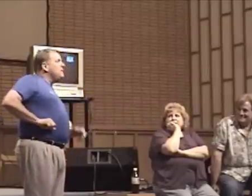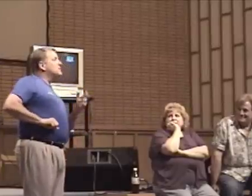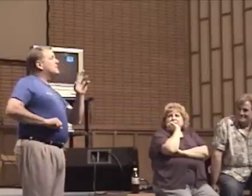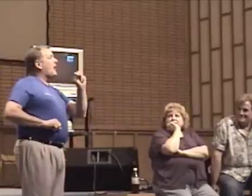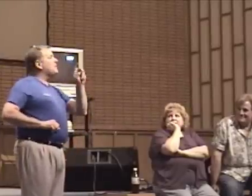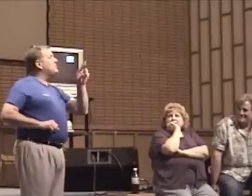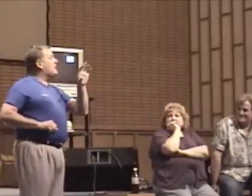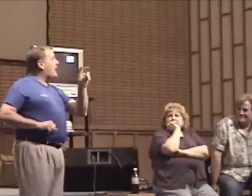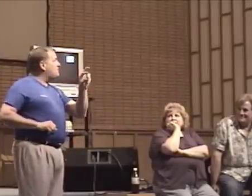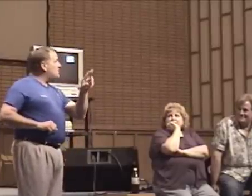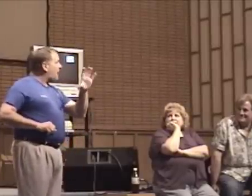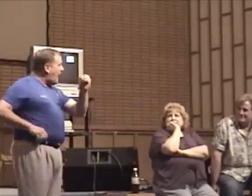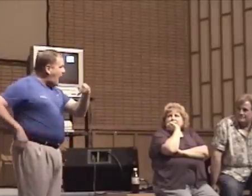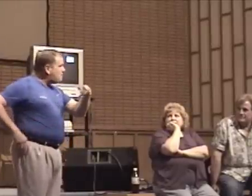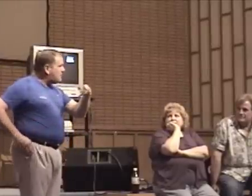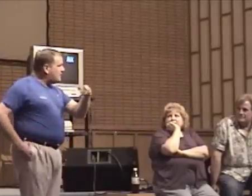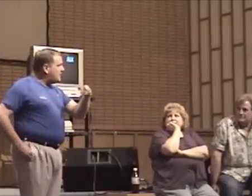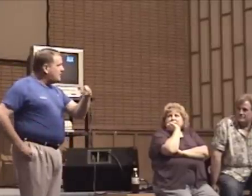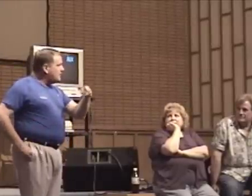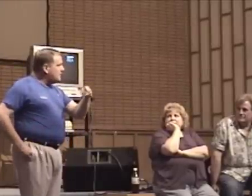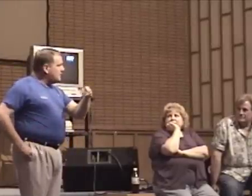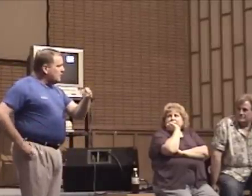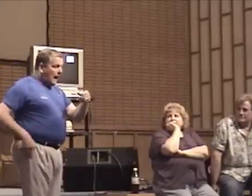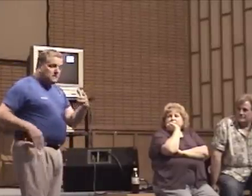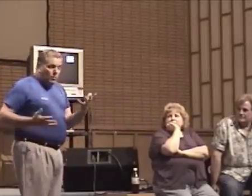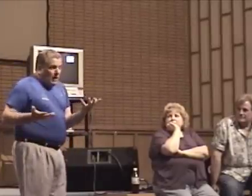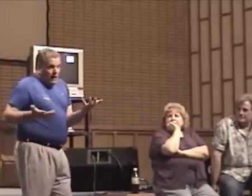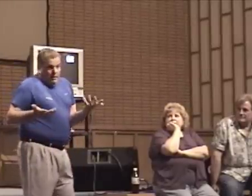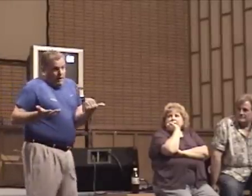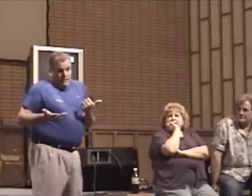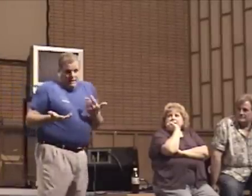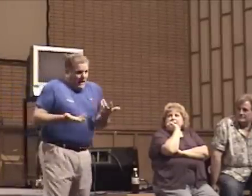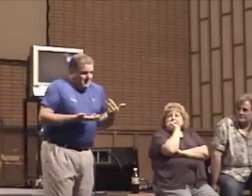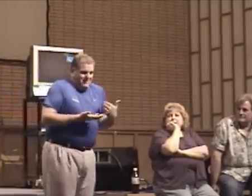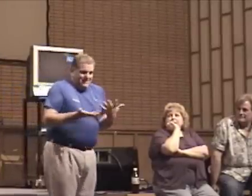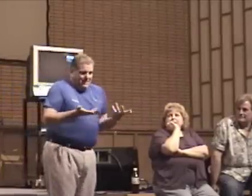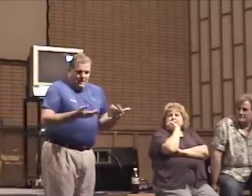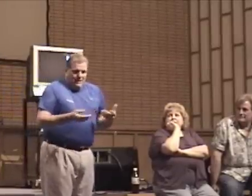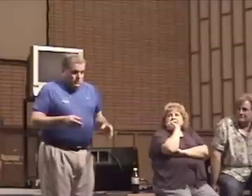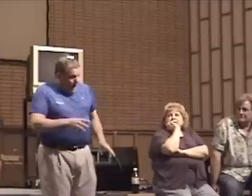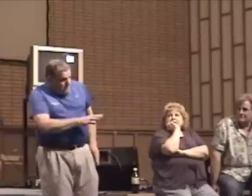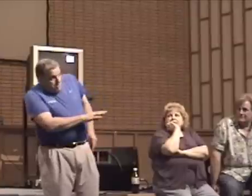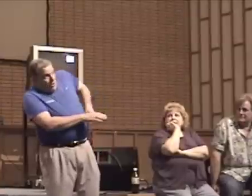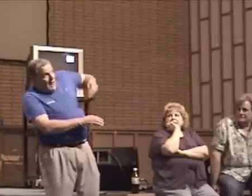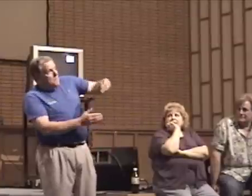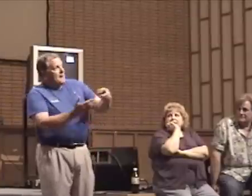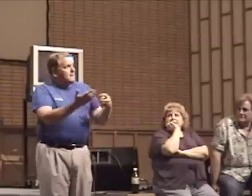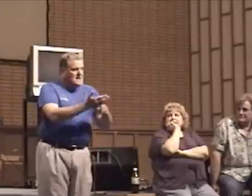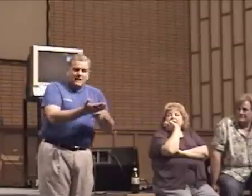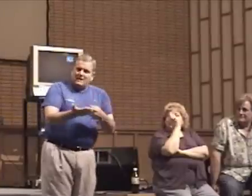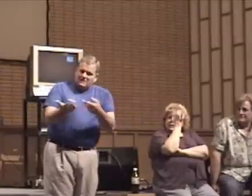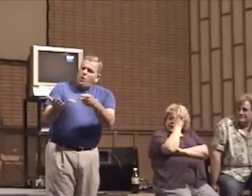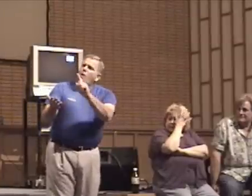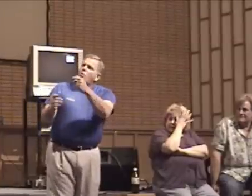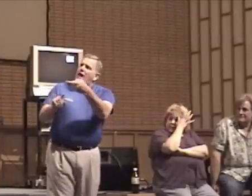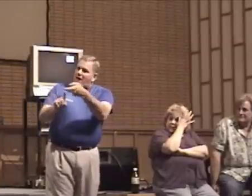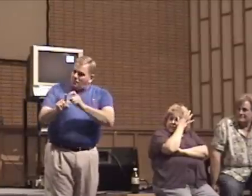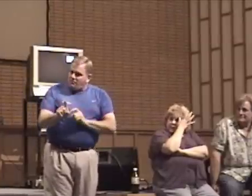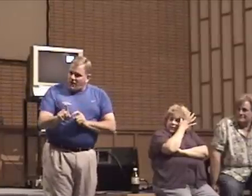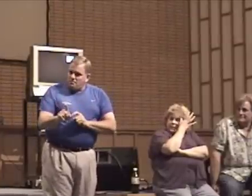He was an undercover cat. I said, wow, wow. So, I pulled out my pen and I said, where'd I come from?